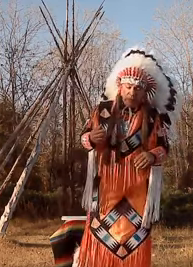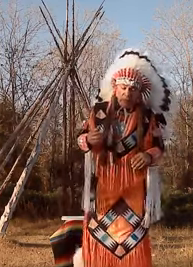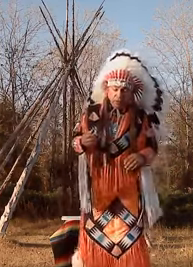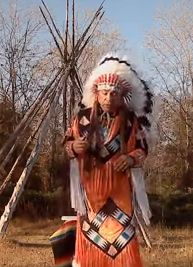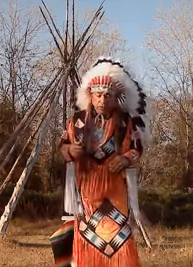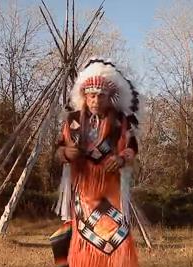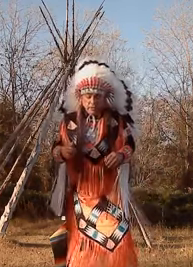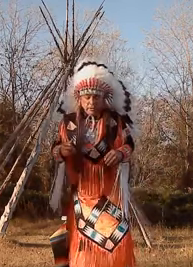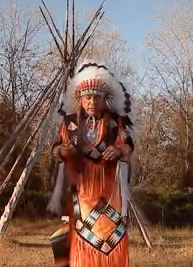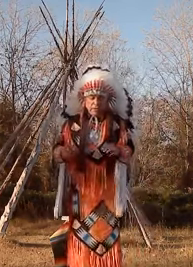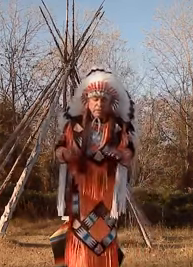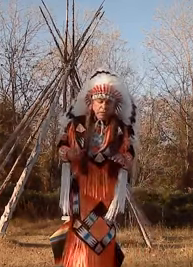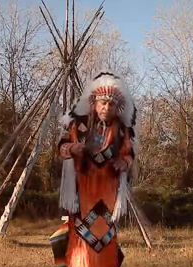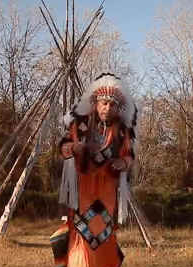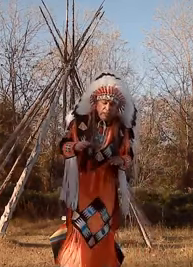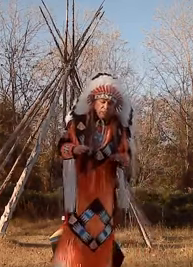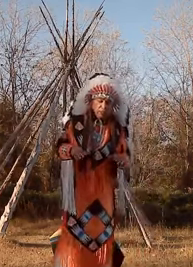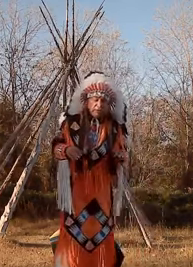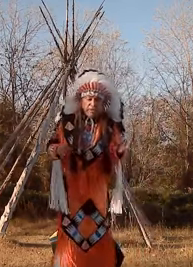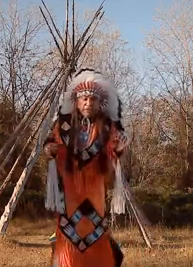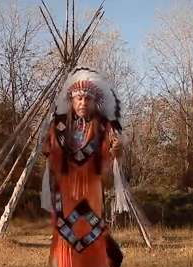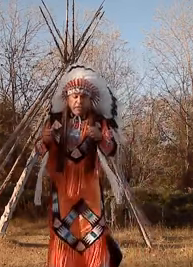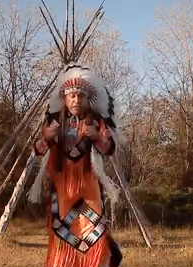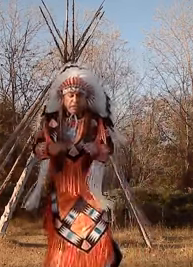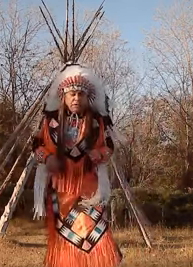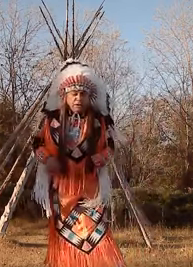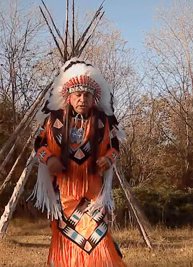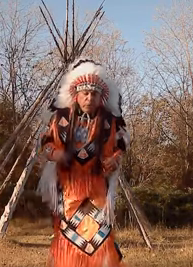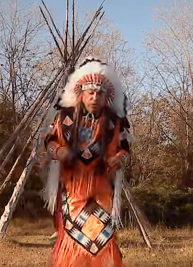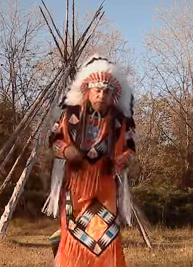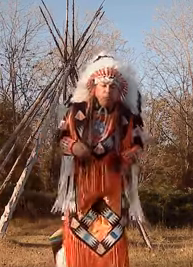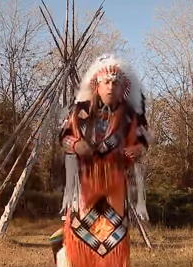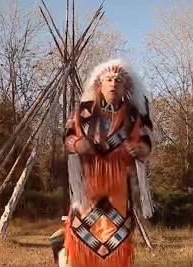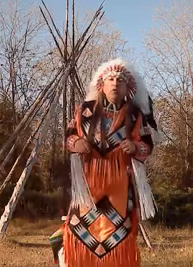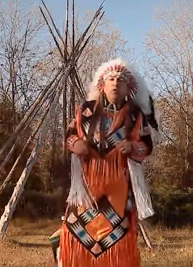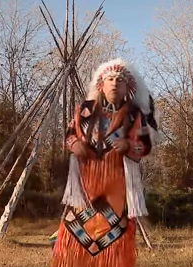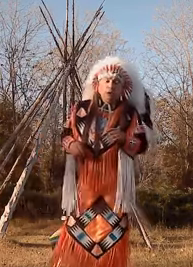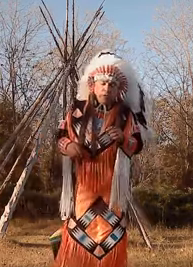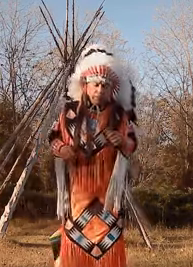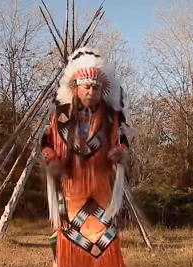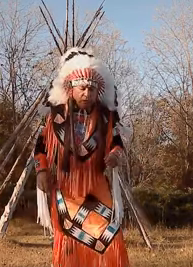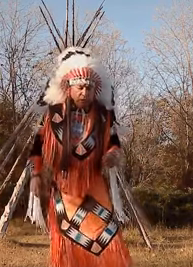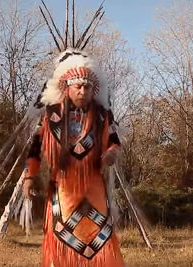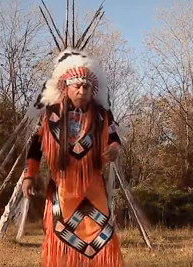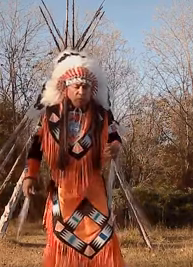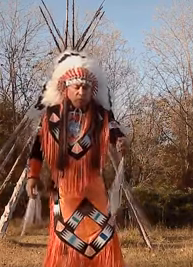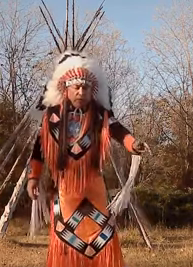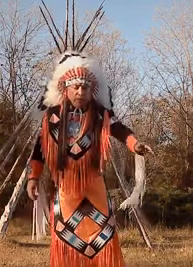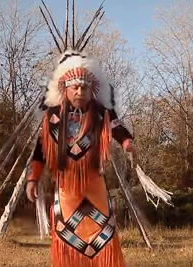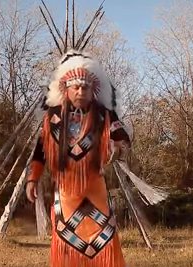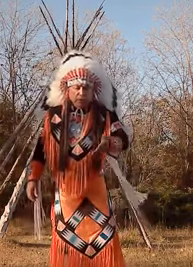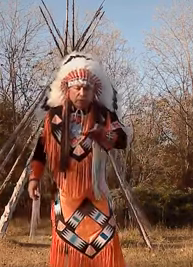and so that's some of the expressions now let's look at one for water water is this